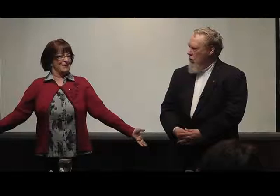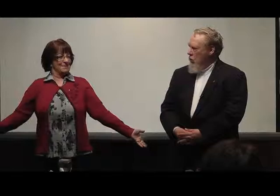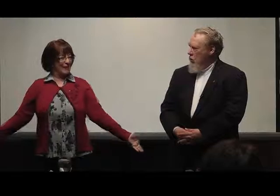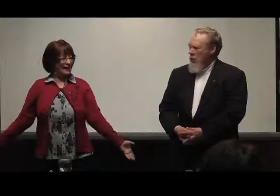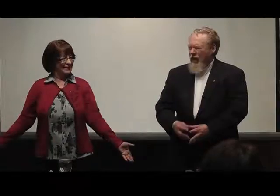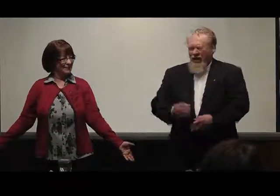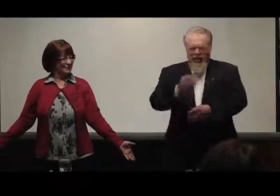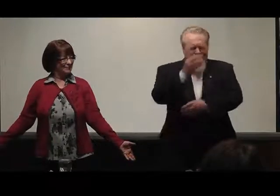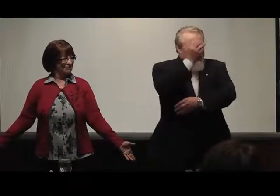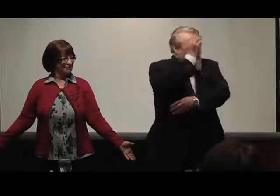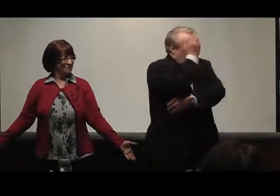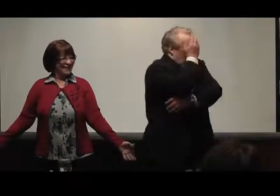a bank.